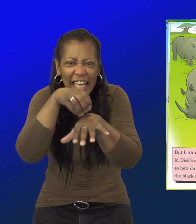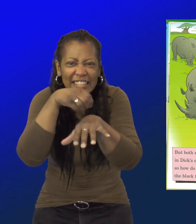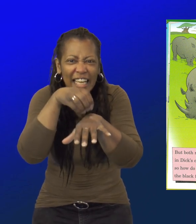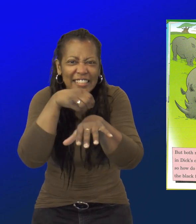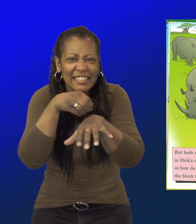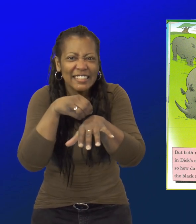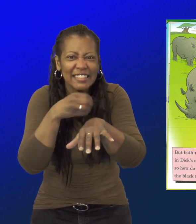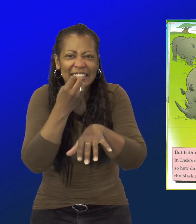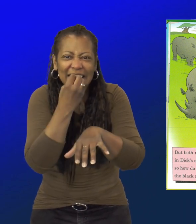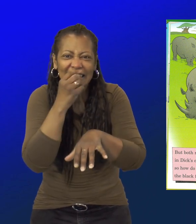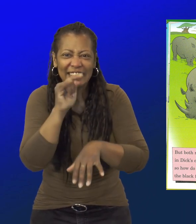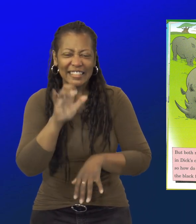rhino's hide.